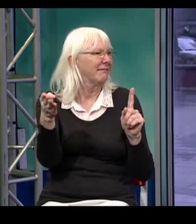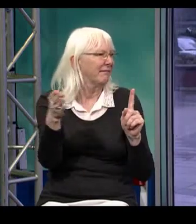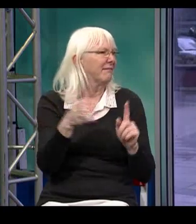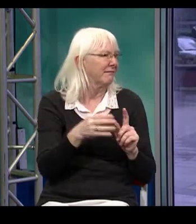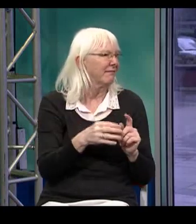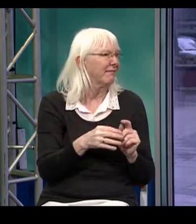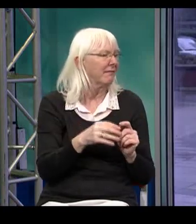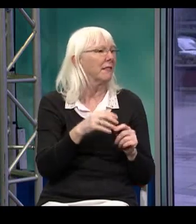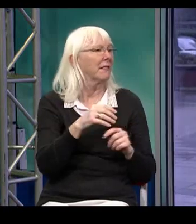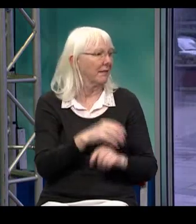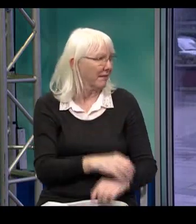Wow.